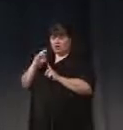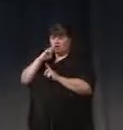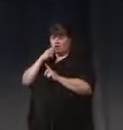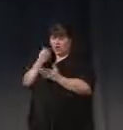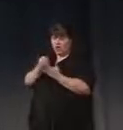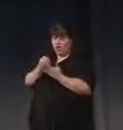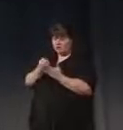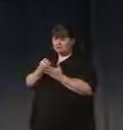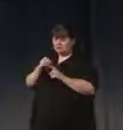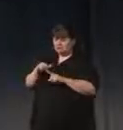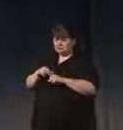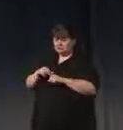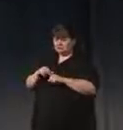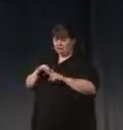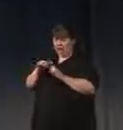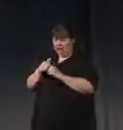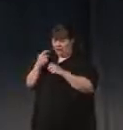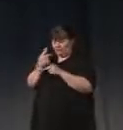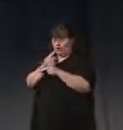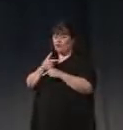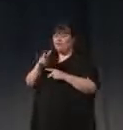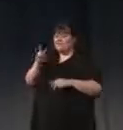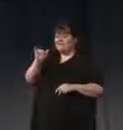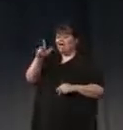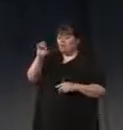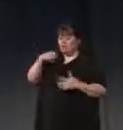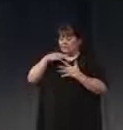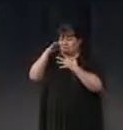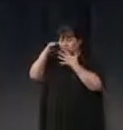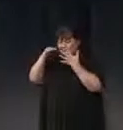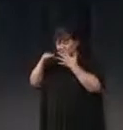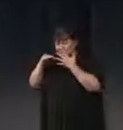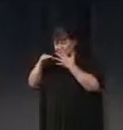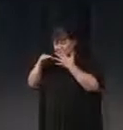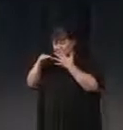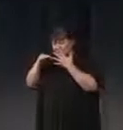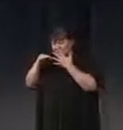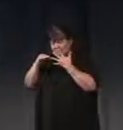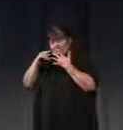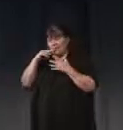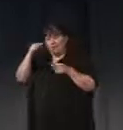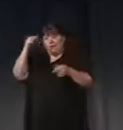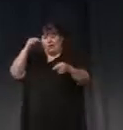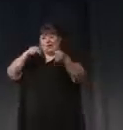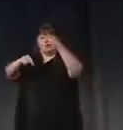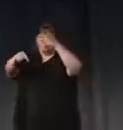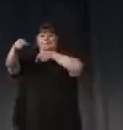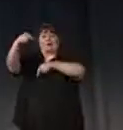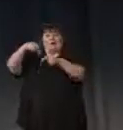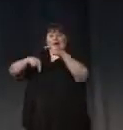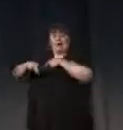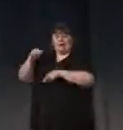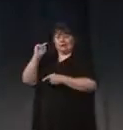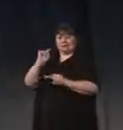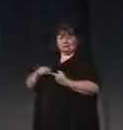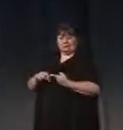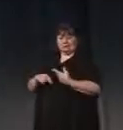is this question of how you compute the value of choices in time. So this brings us back to